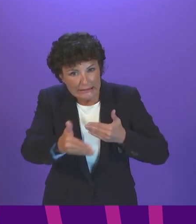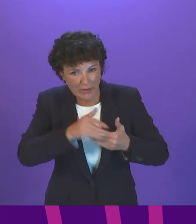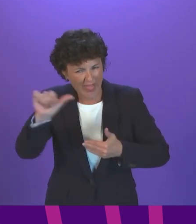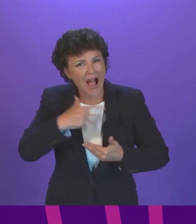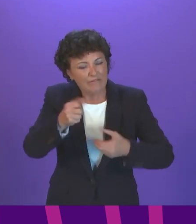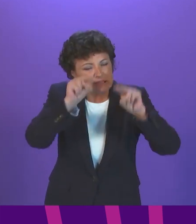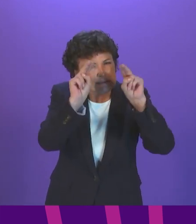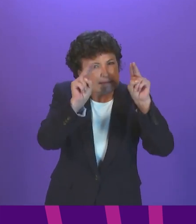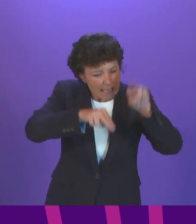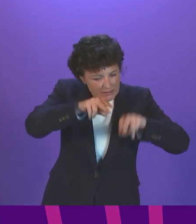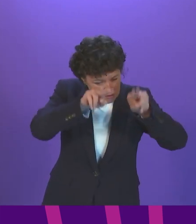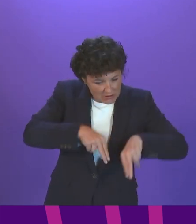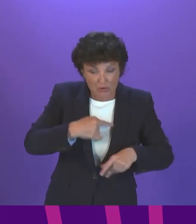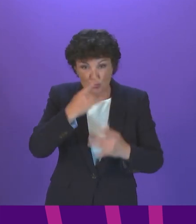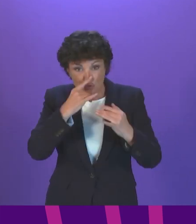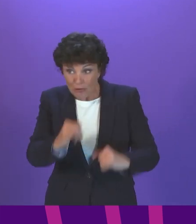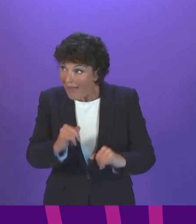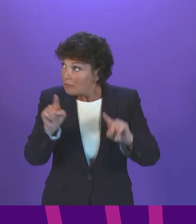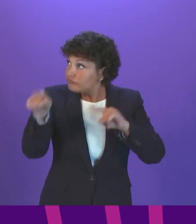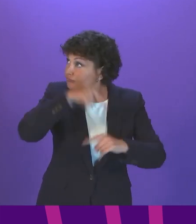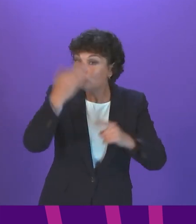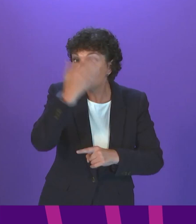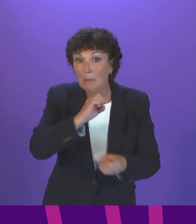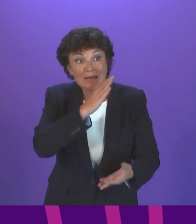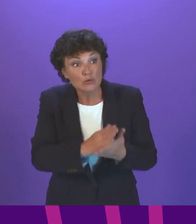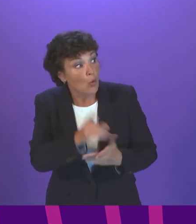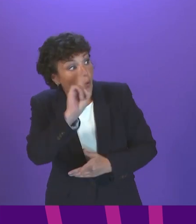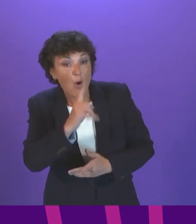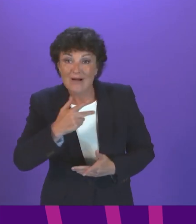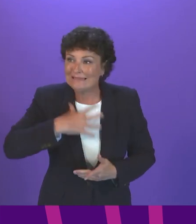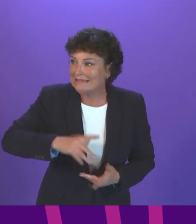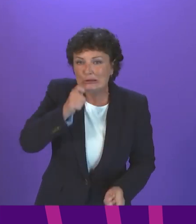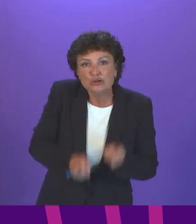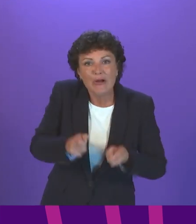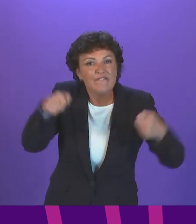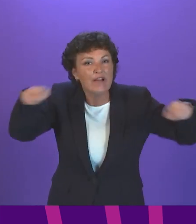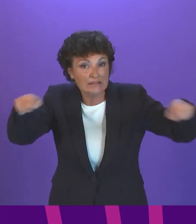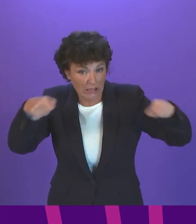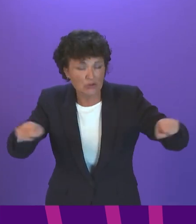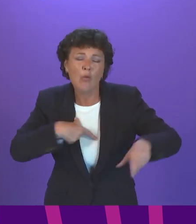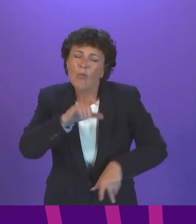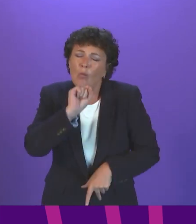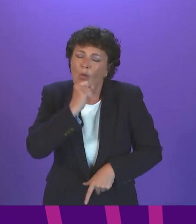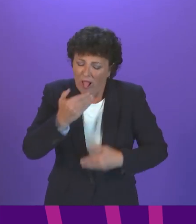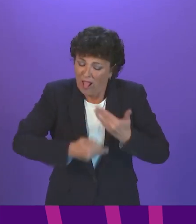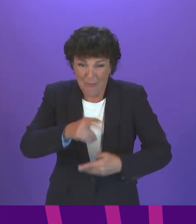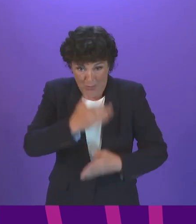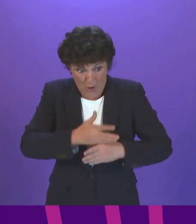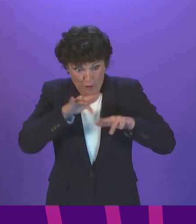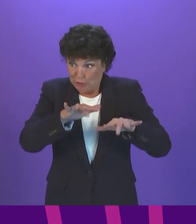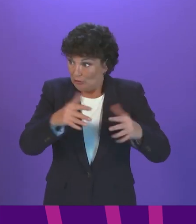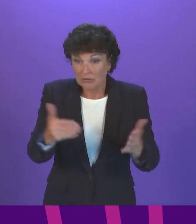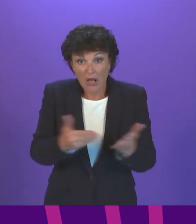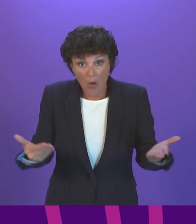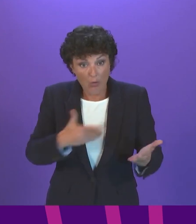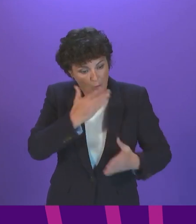changes to the ventilation systems required in schools. And, again, we will report on that as regularly as possible, but the work is underway with local